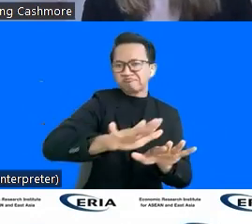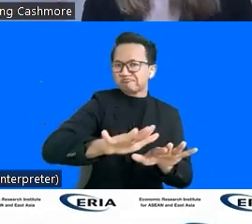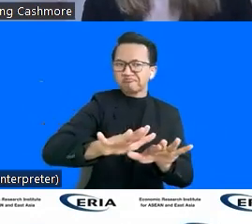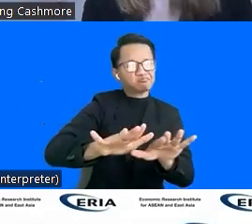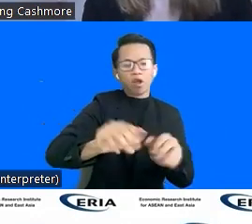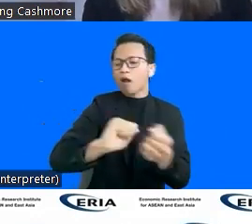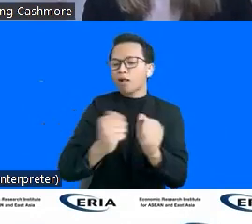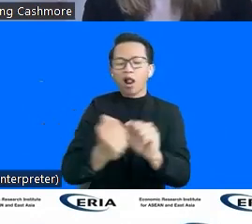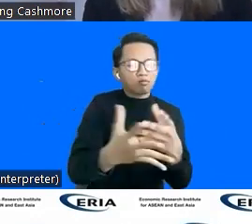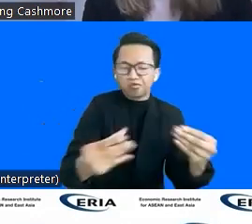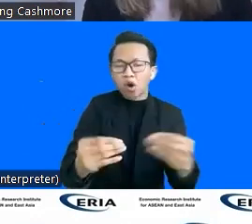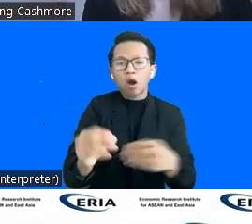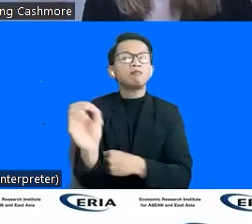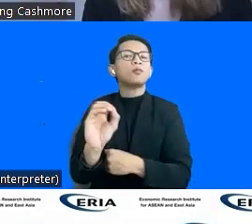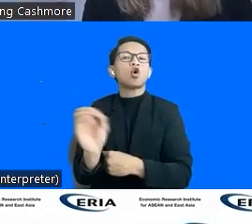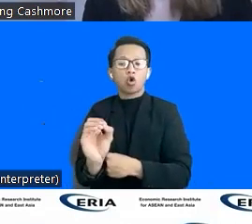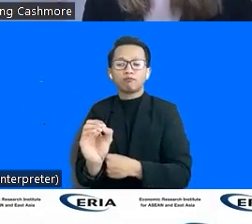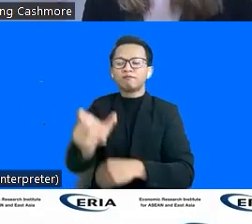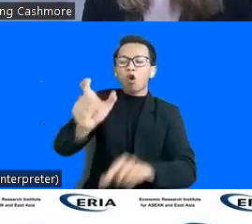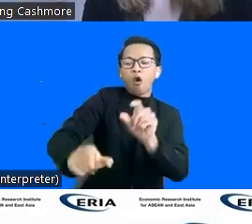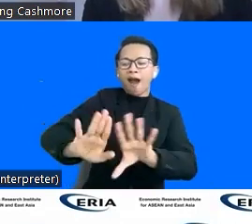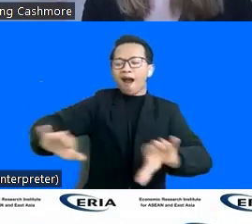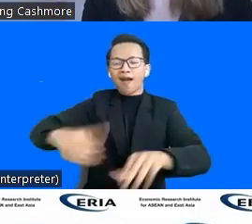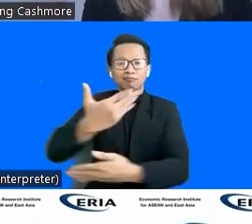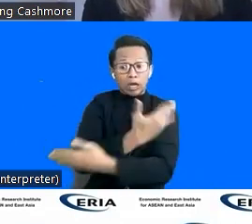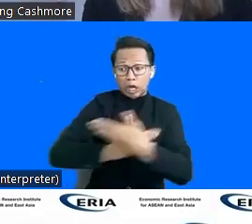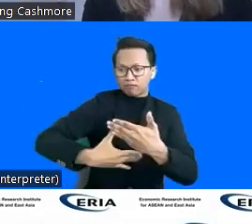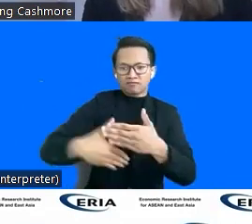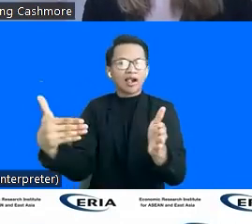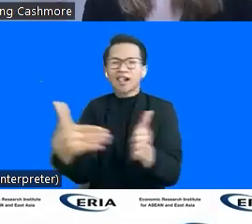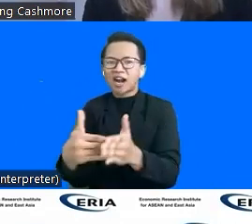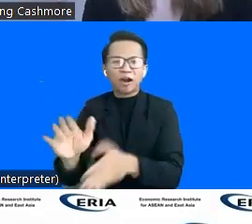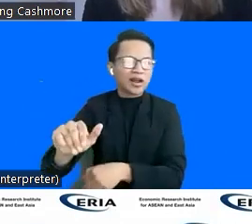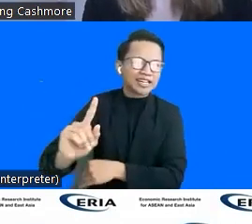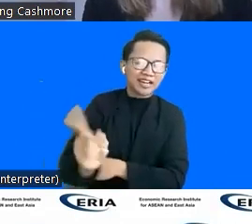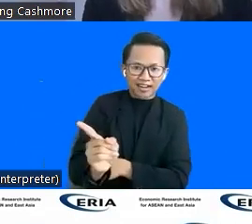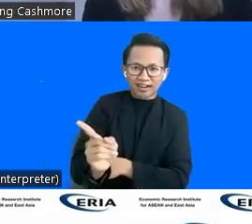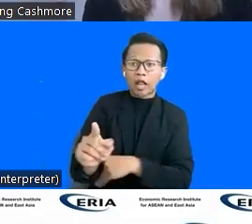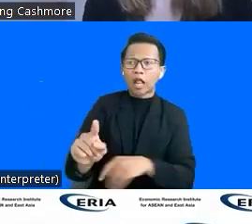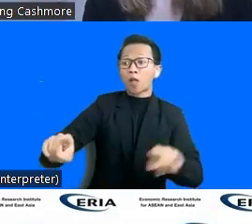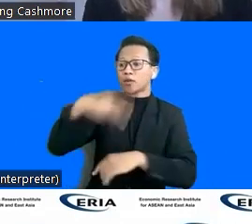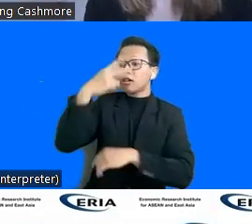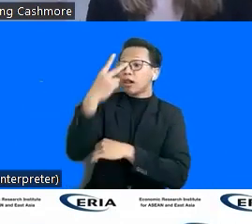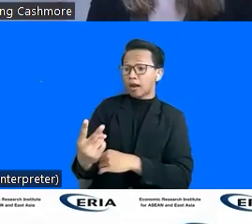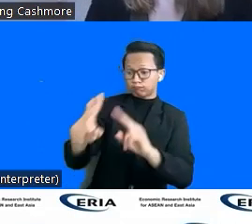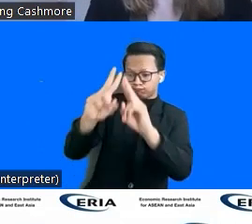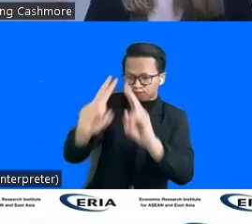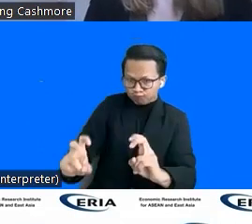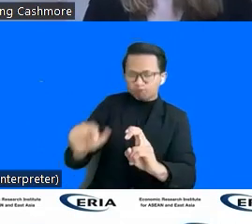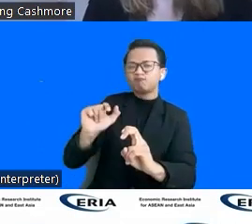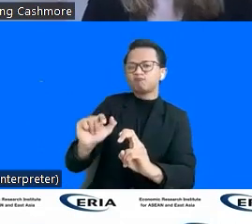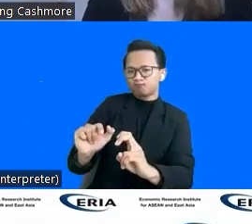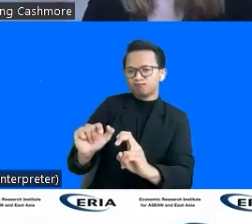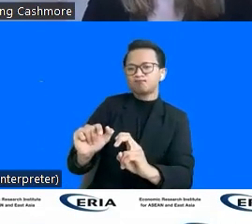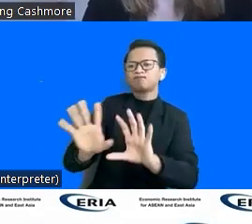of these structural barriers that children with disabilities face. But I do think that from what we've seen in our report, it does have a potential to